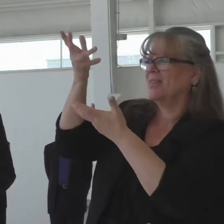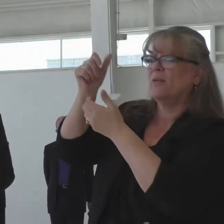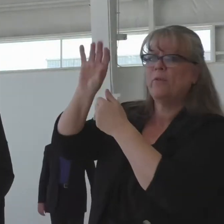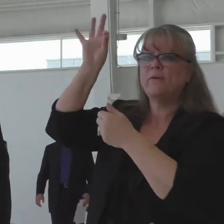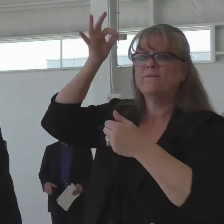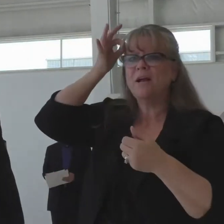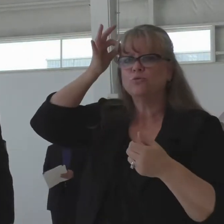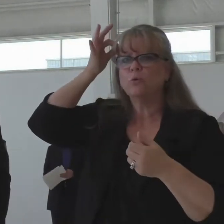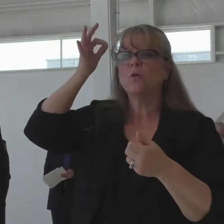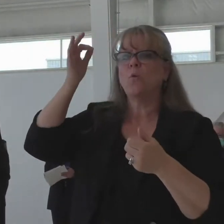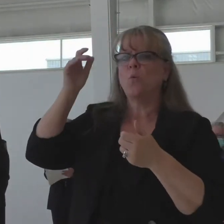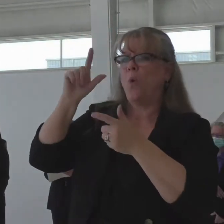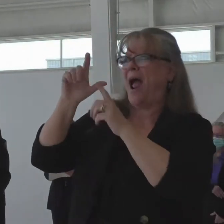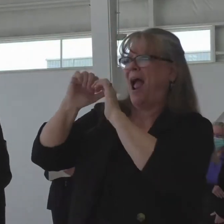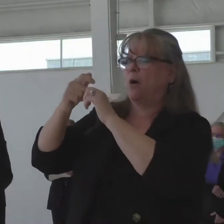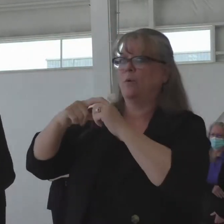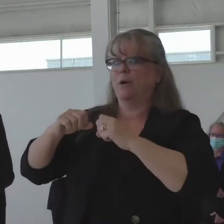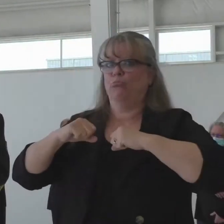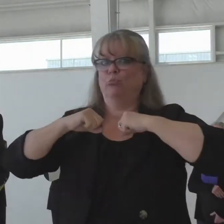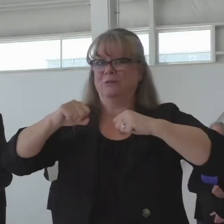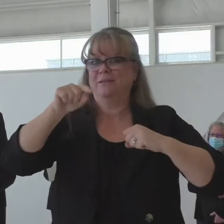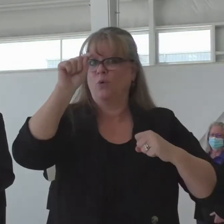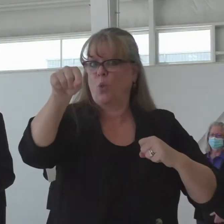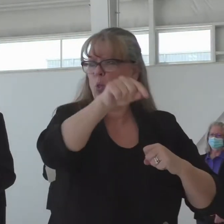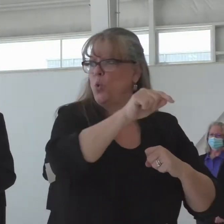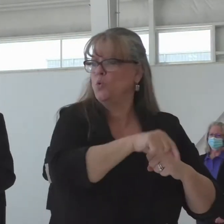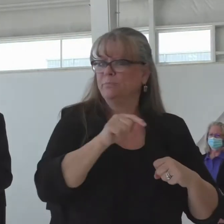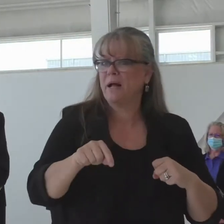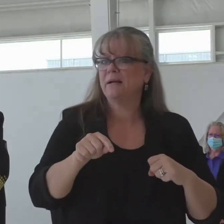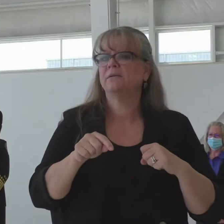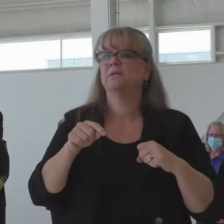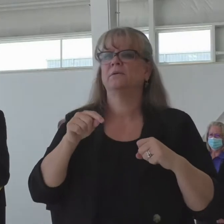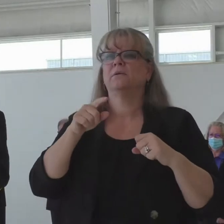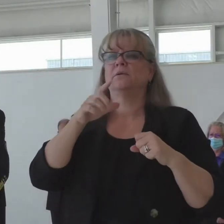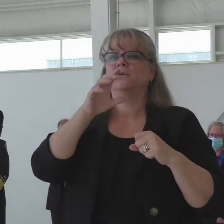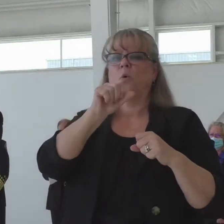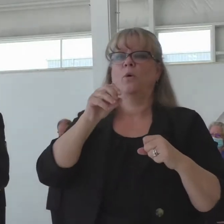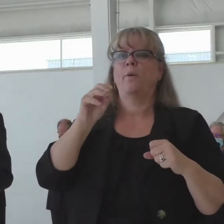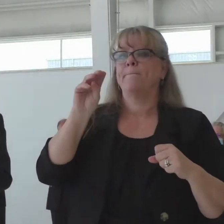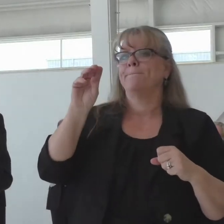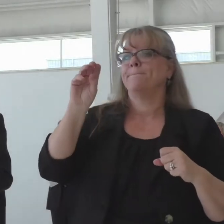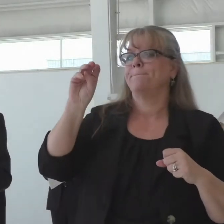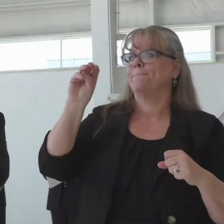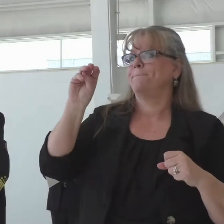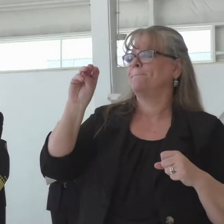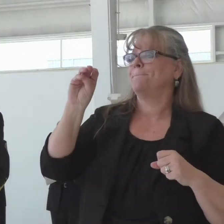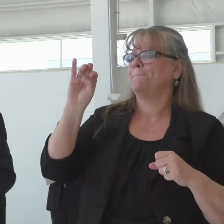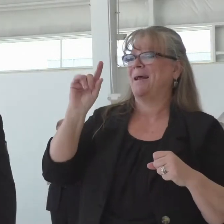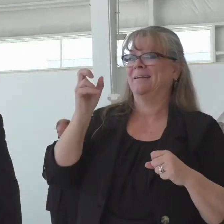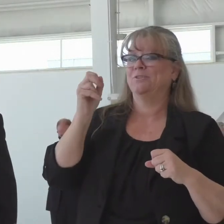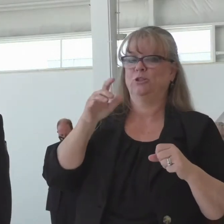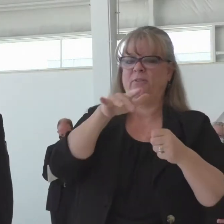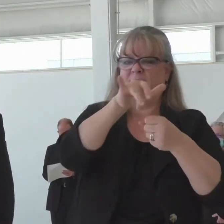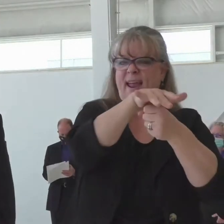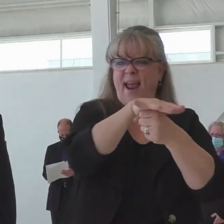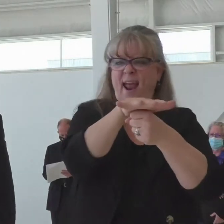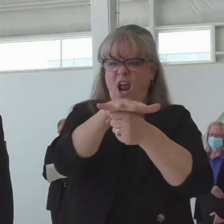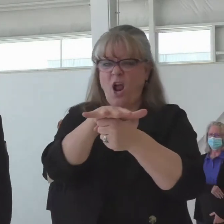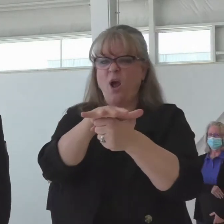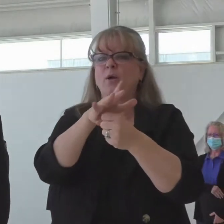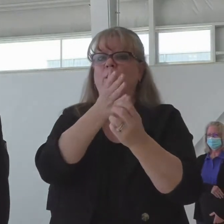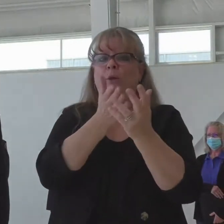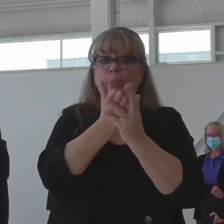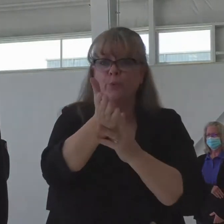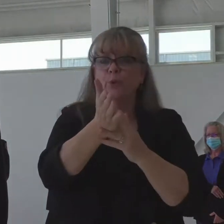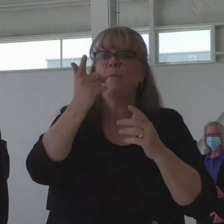try to move a lot of our mitigation efforts to those those areas whether it be for water supply or for community protection so there are